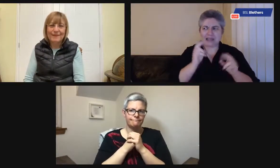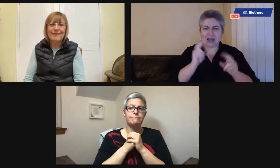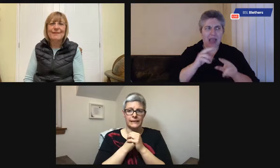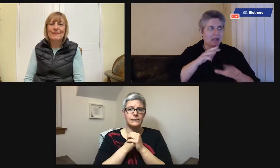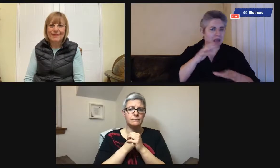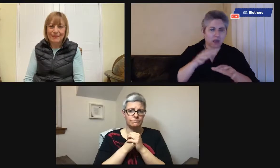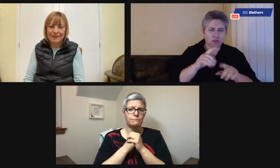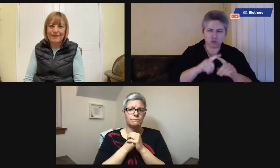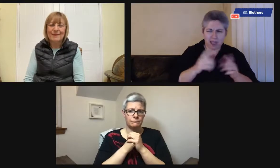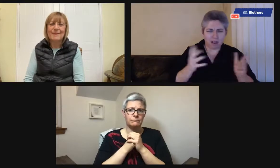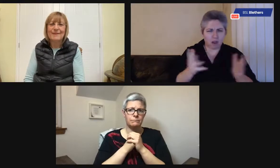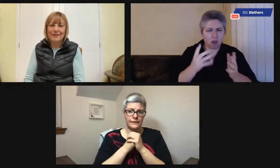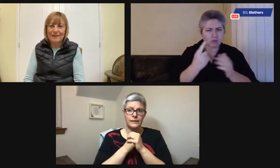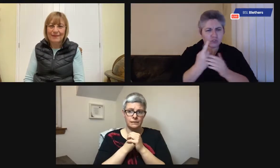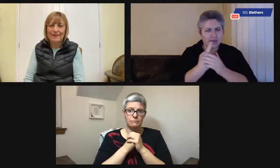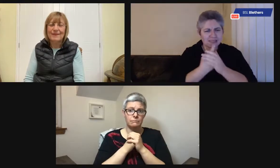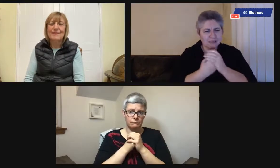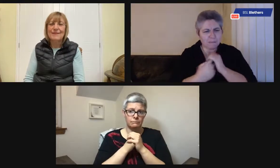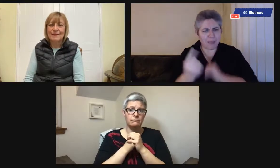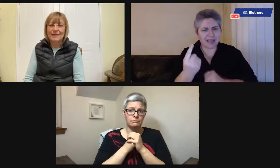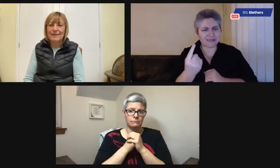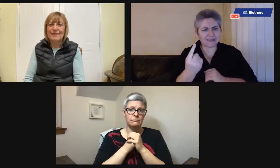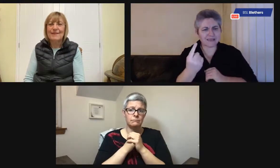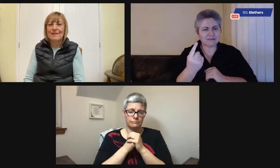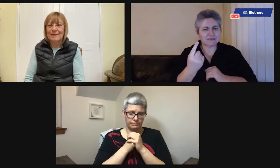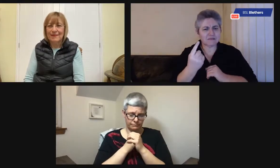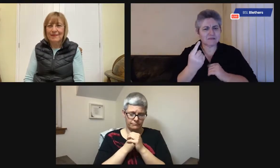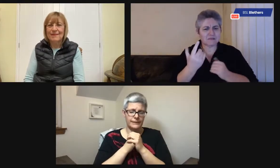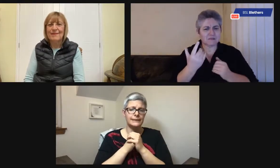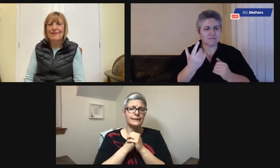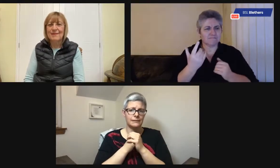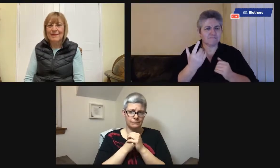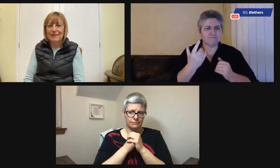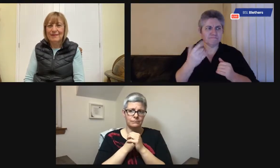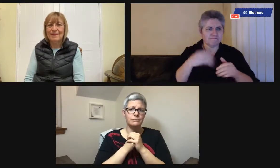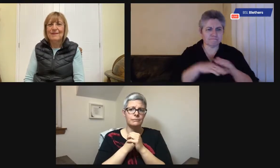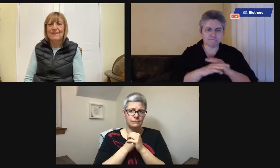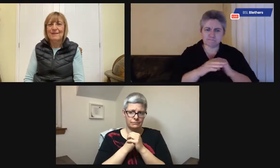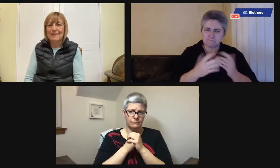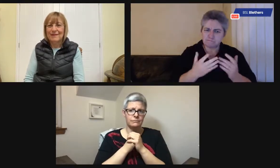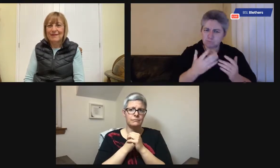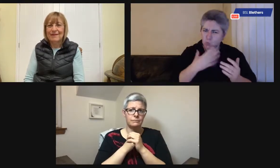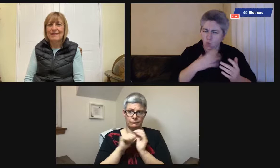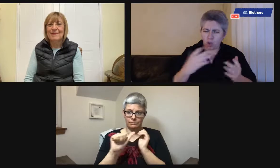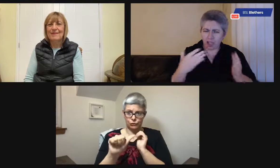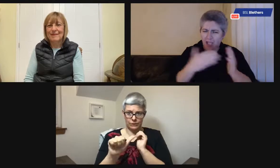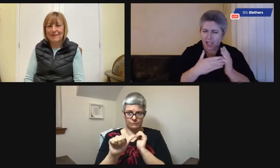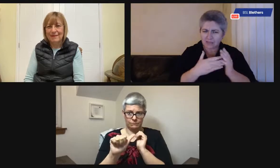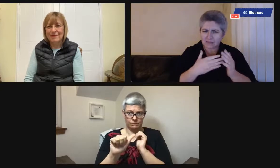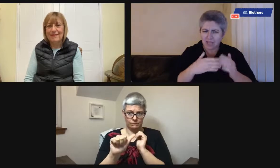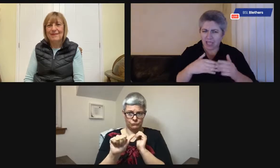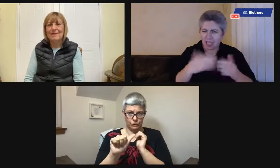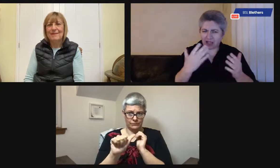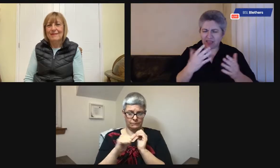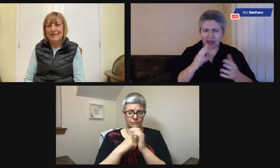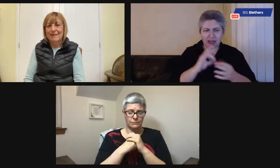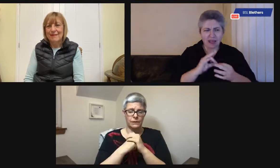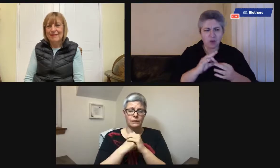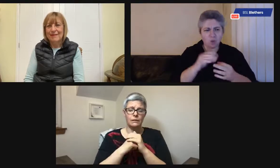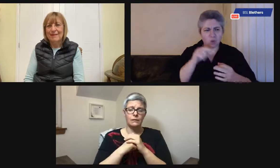dementia, reduces stress, encourages independence. And yeah, anything that you'd like